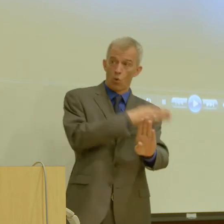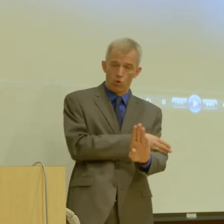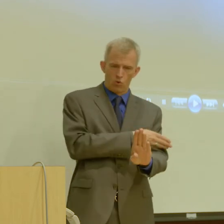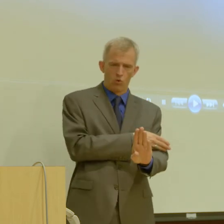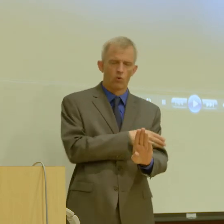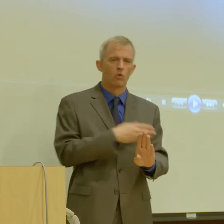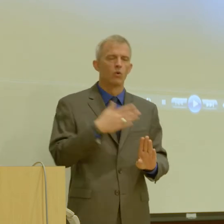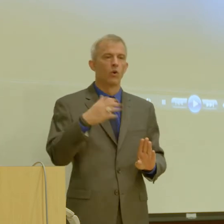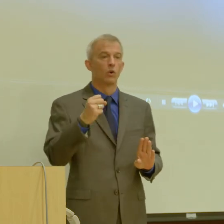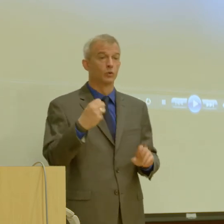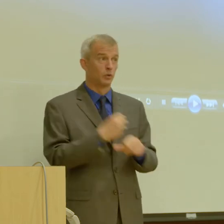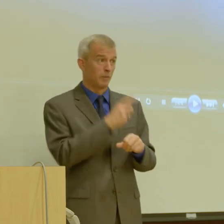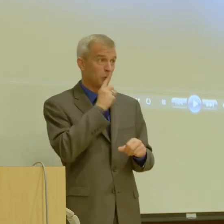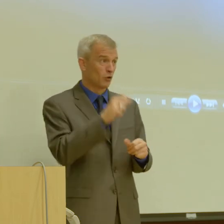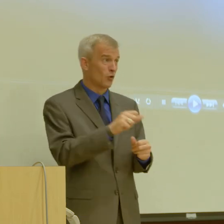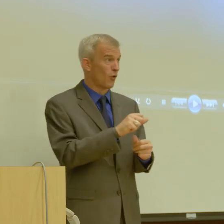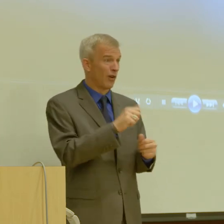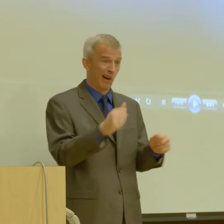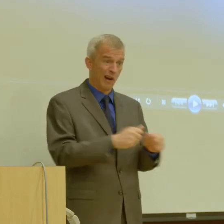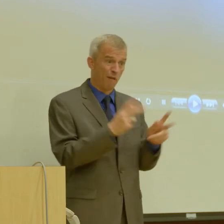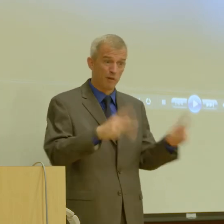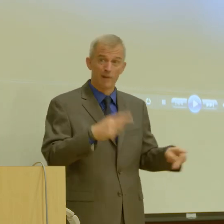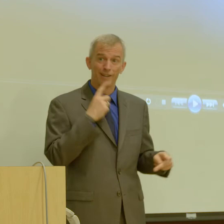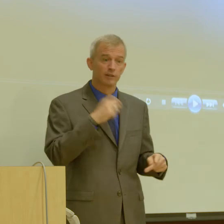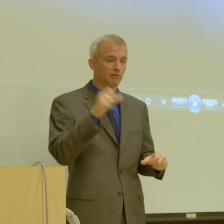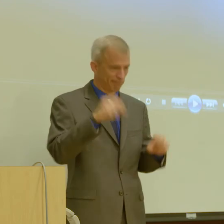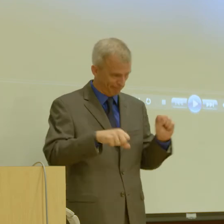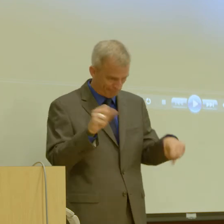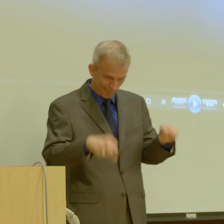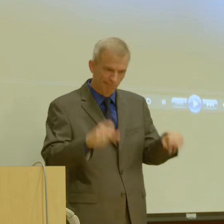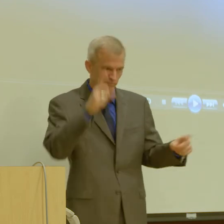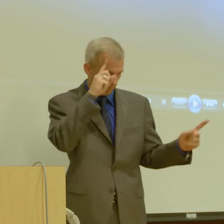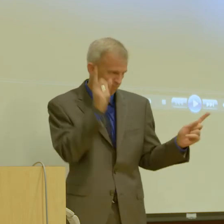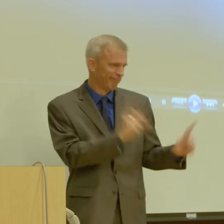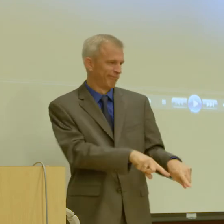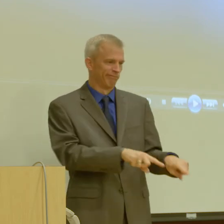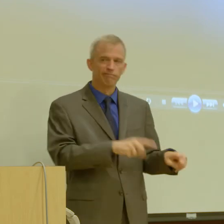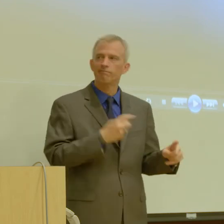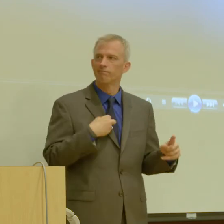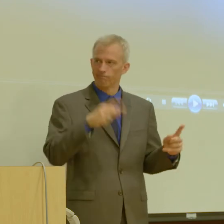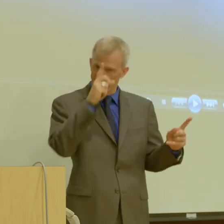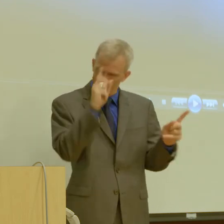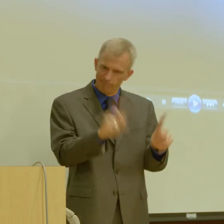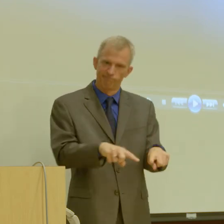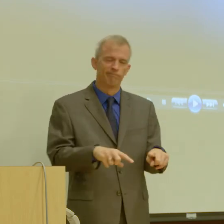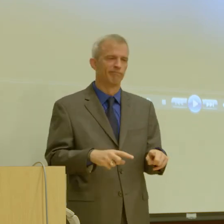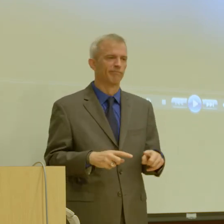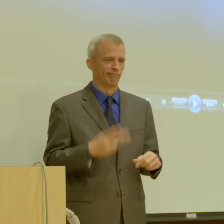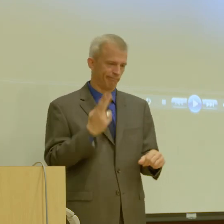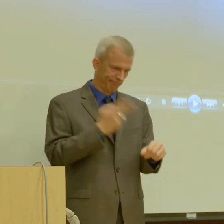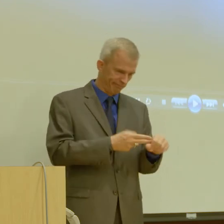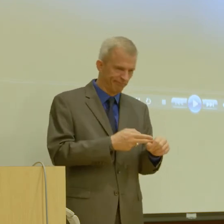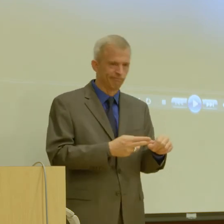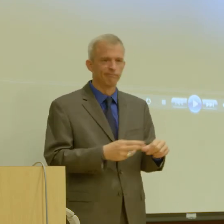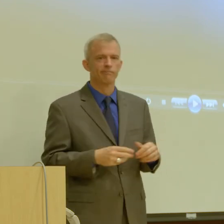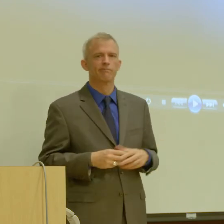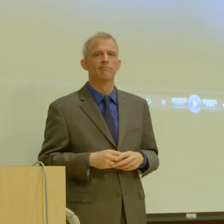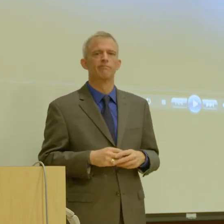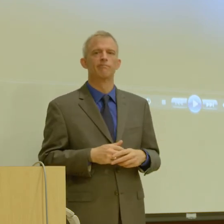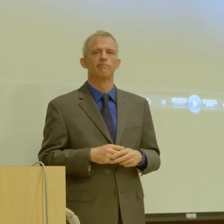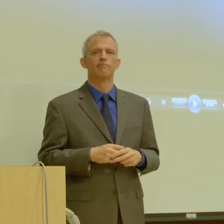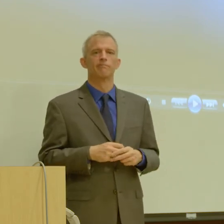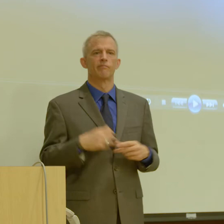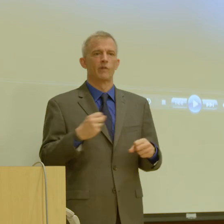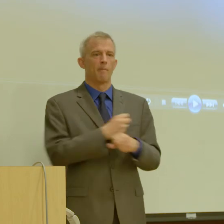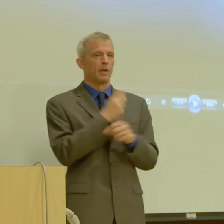trying to get everybody to say yes, all these independent agencies to say, we're on board, we agree. just, uh, making a determination